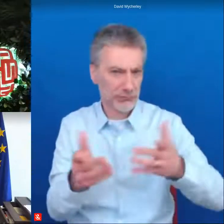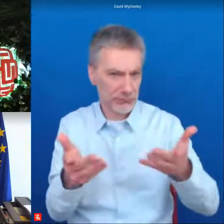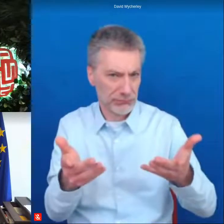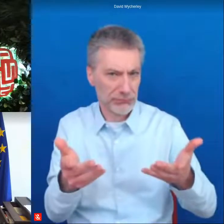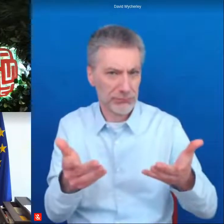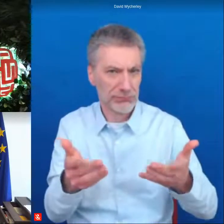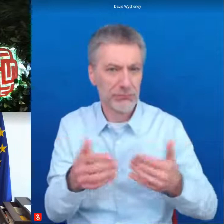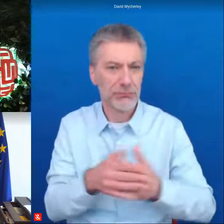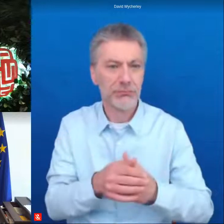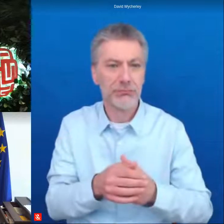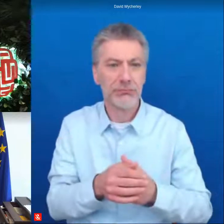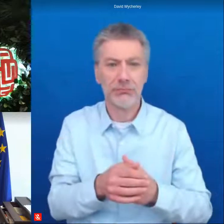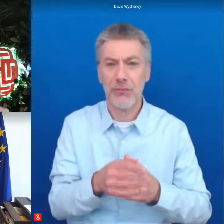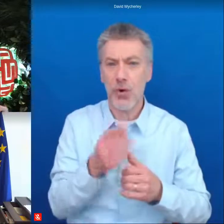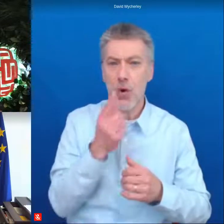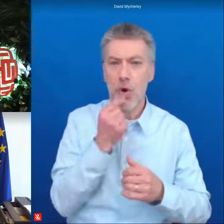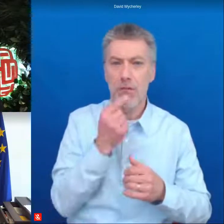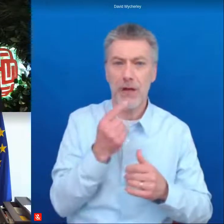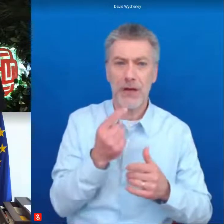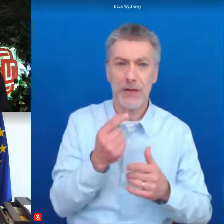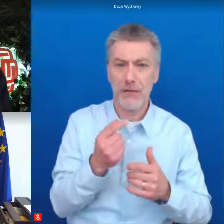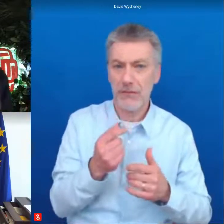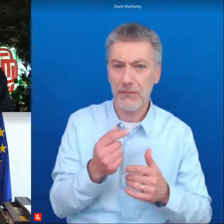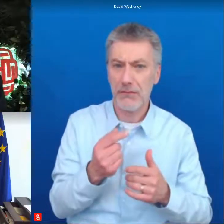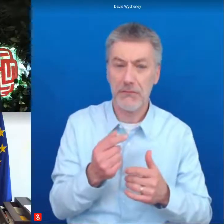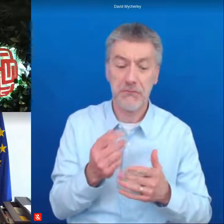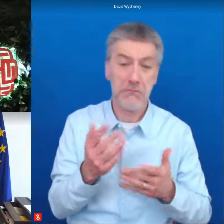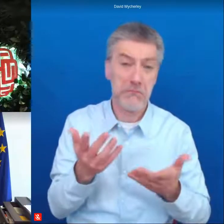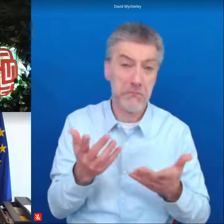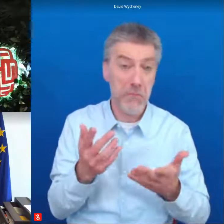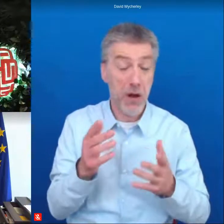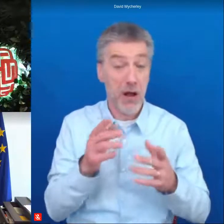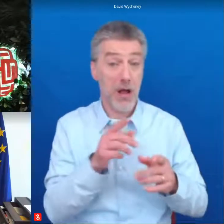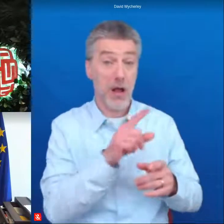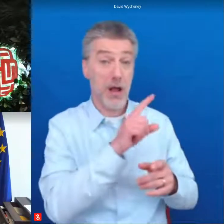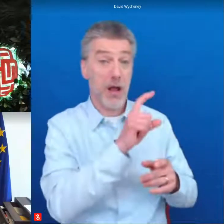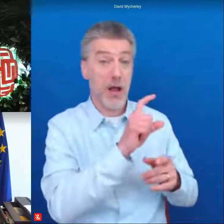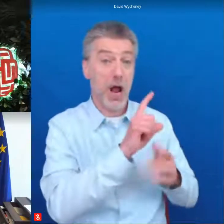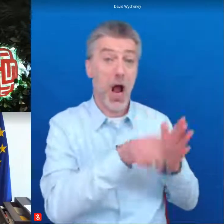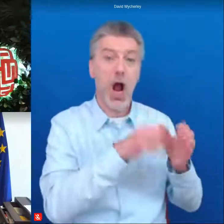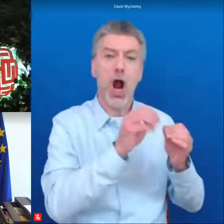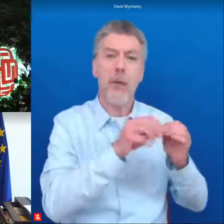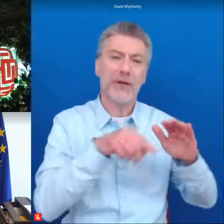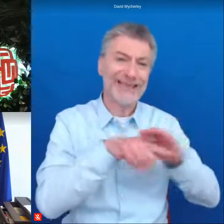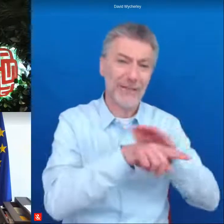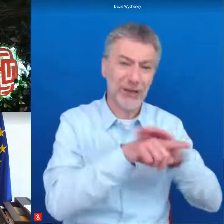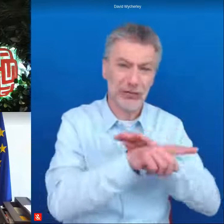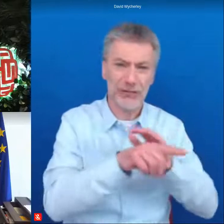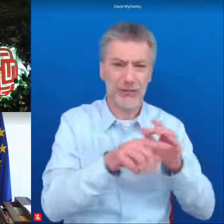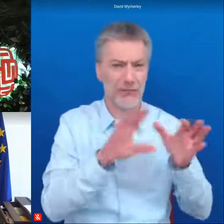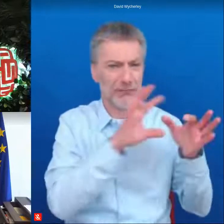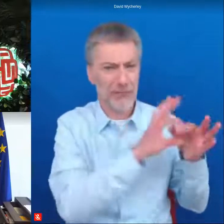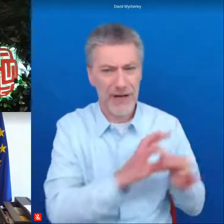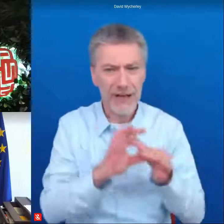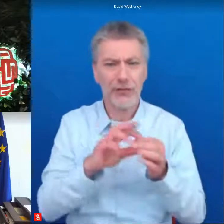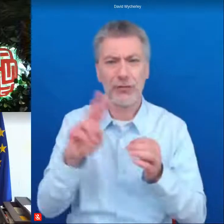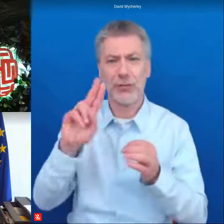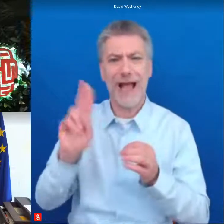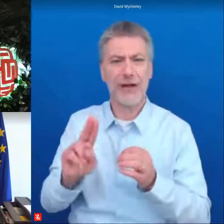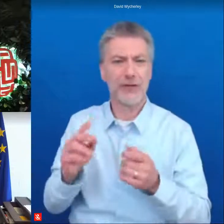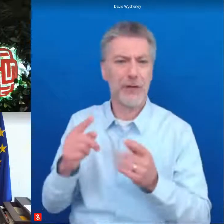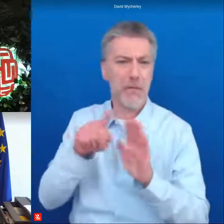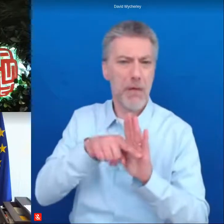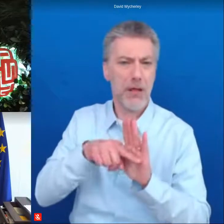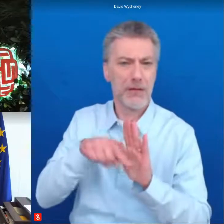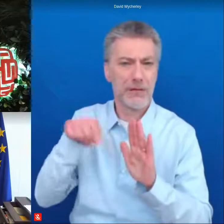in one stroke on one hand carbon emissions and energy poverty all these investments spread